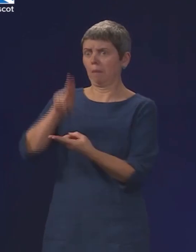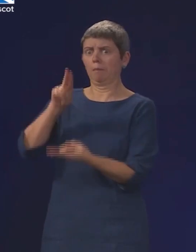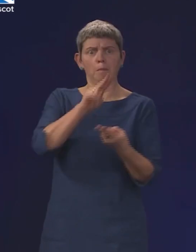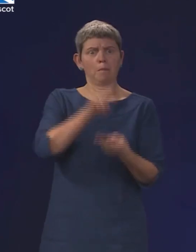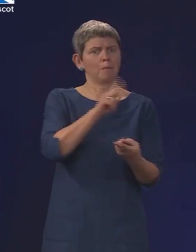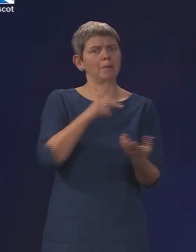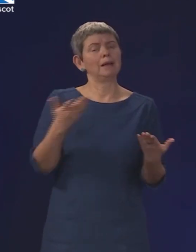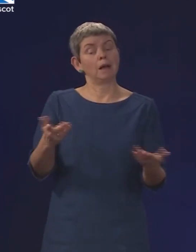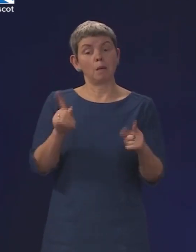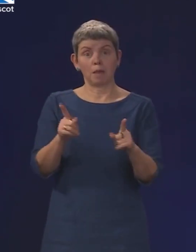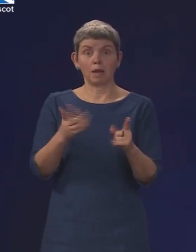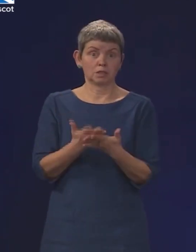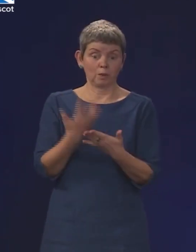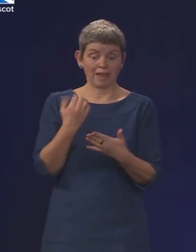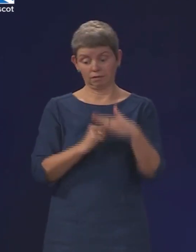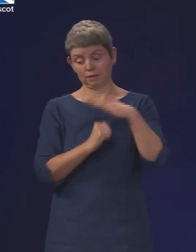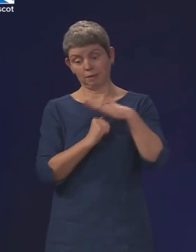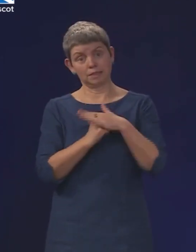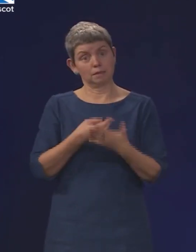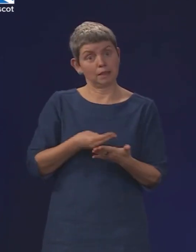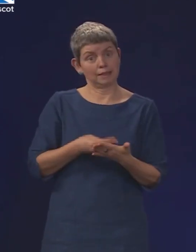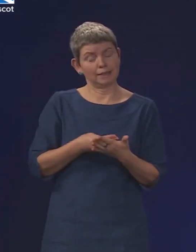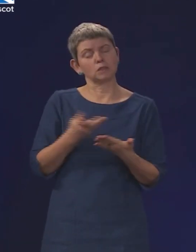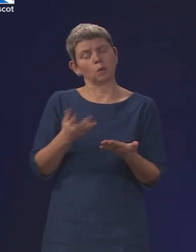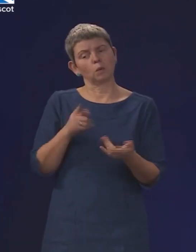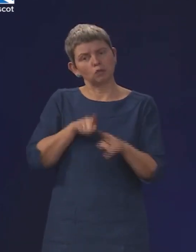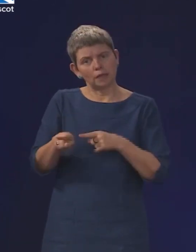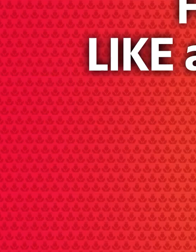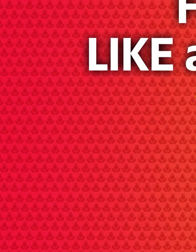within the resources we've got. And that's what we're seeking to do with teachers.